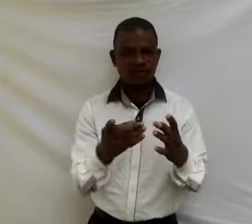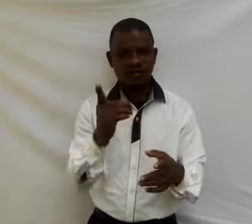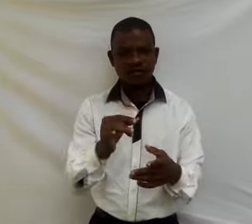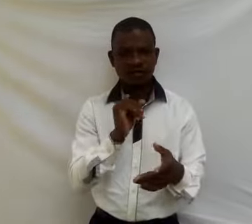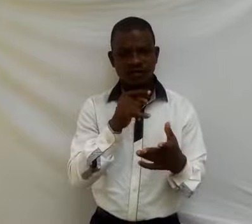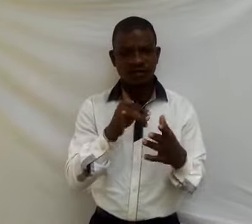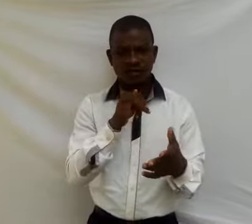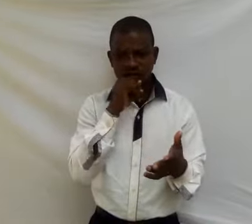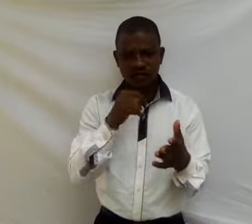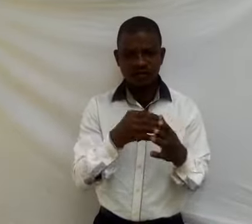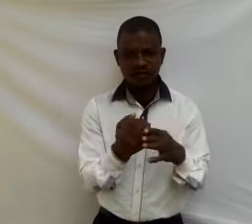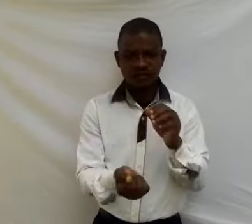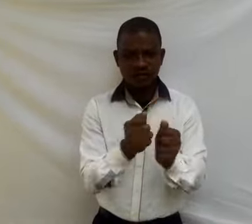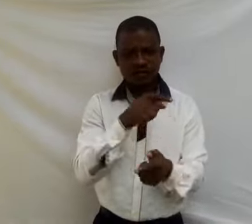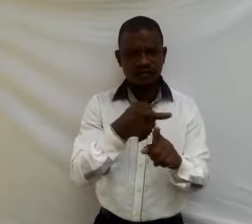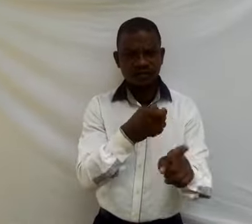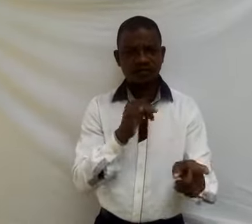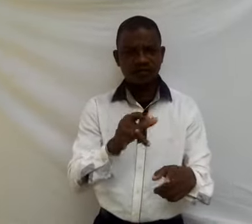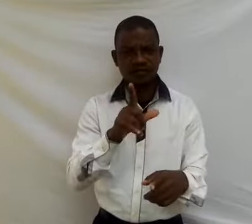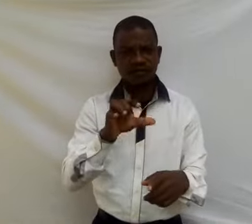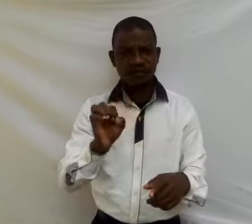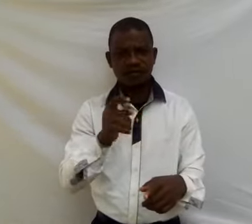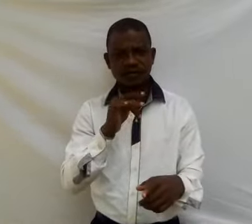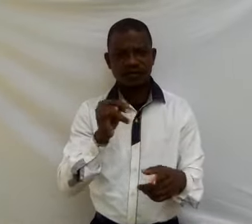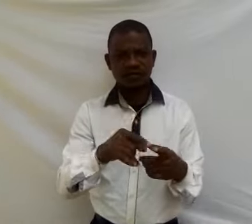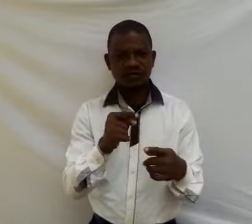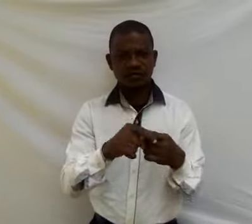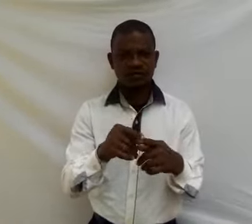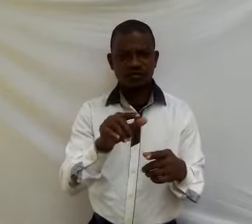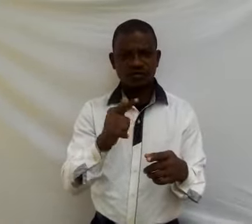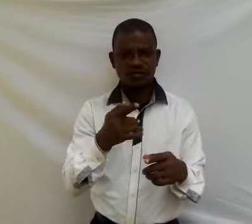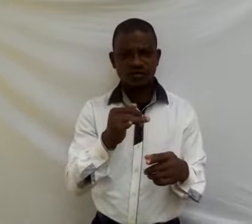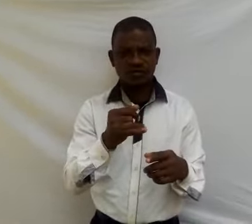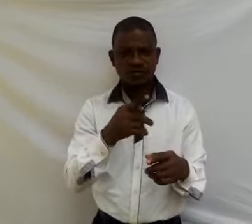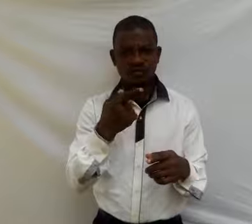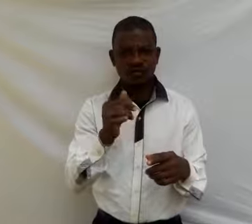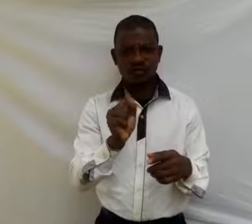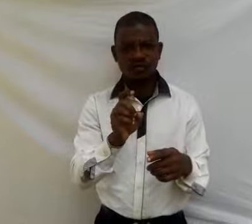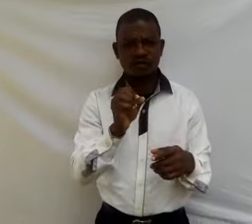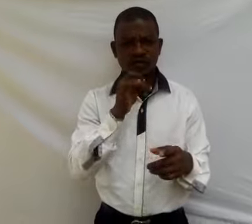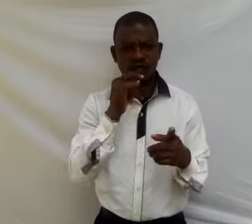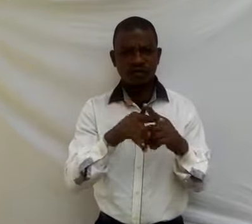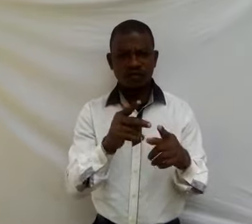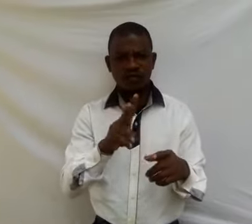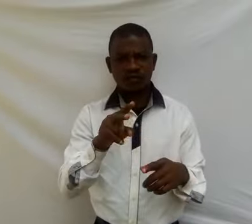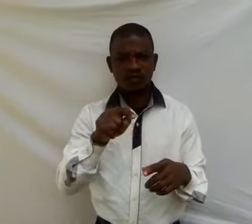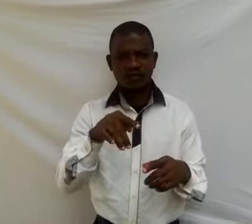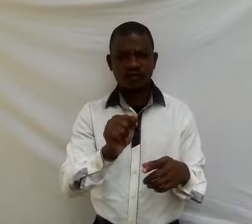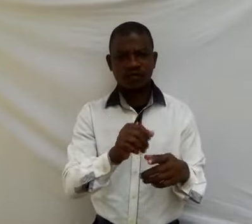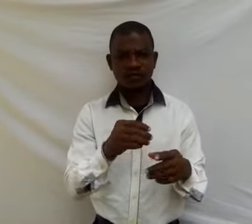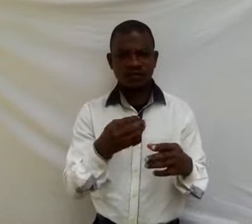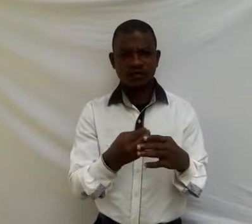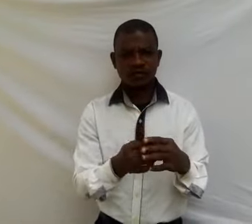it changes from liquid state to gaseous or vapor, which escapes into the